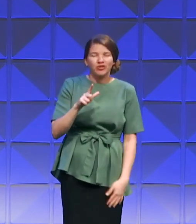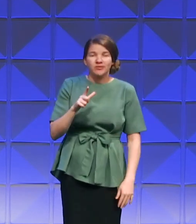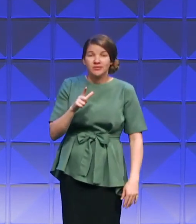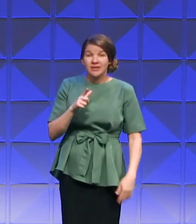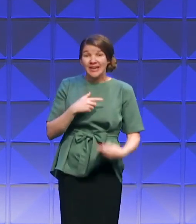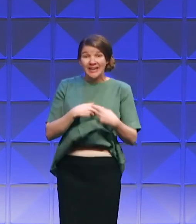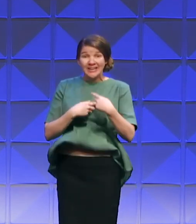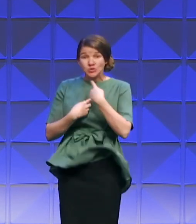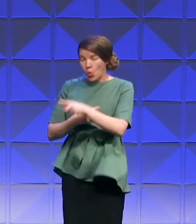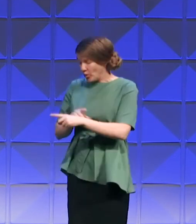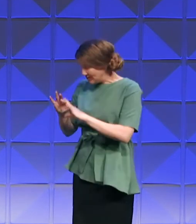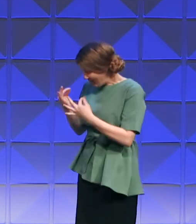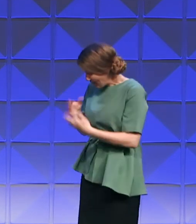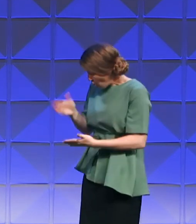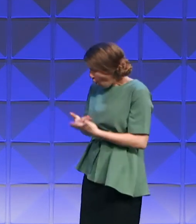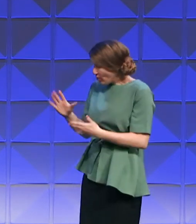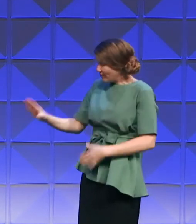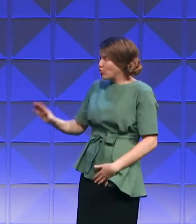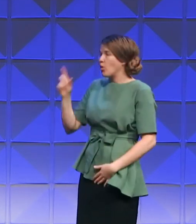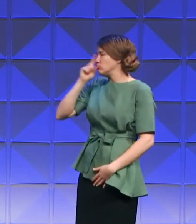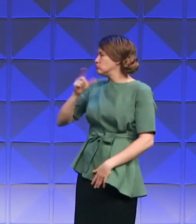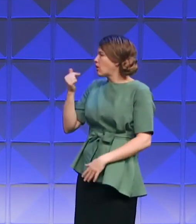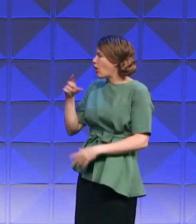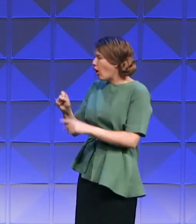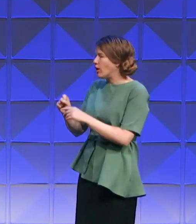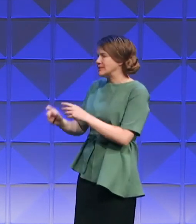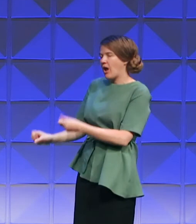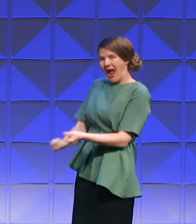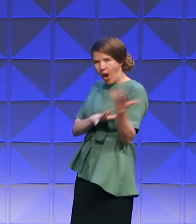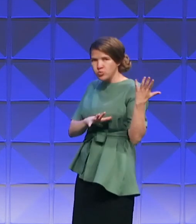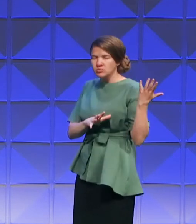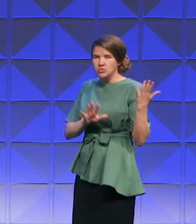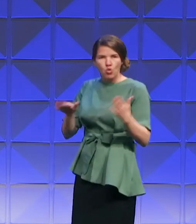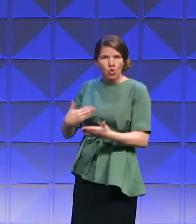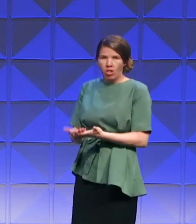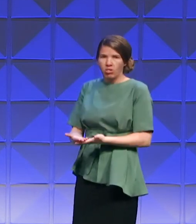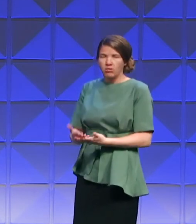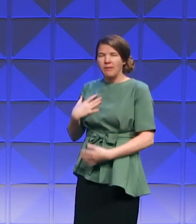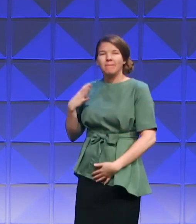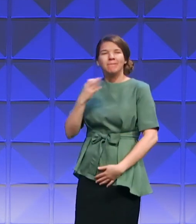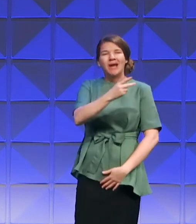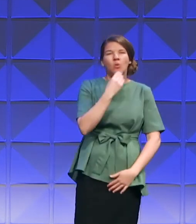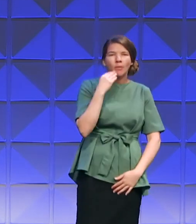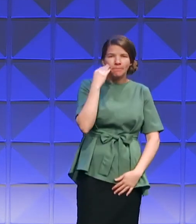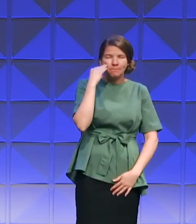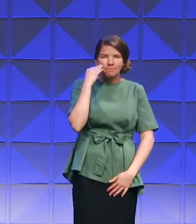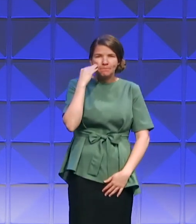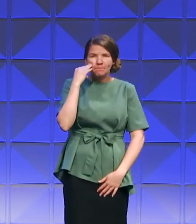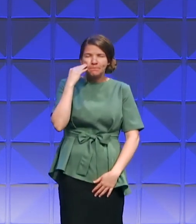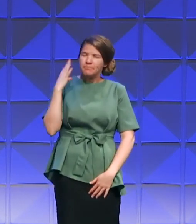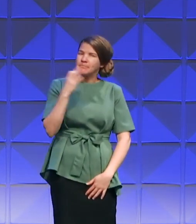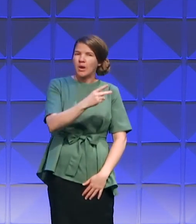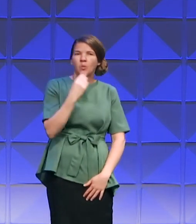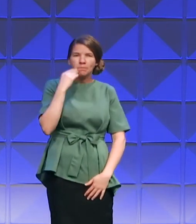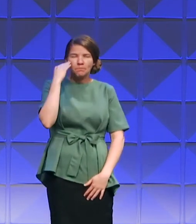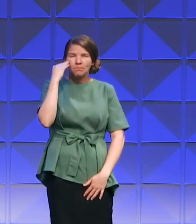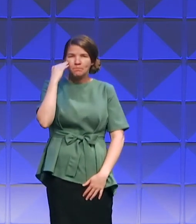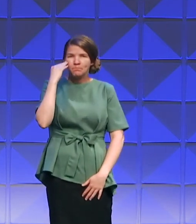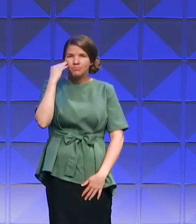get rid of all the idols, get rid of all the false gods. We're going home. We're headed home.